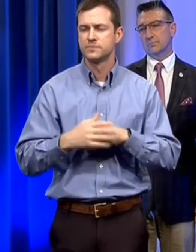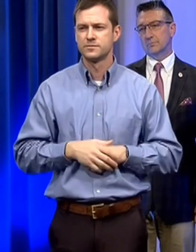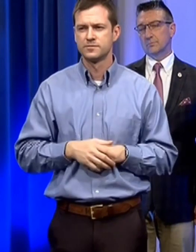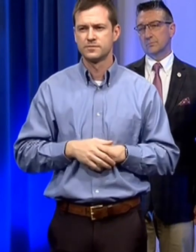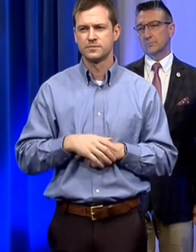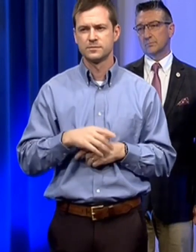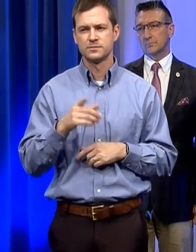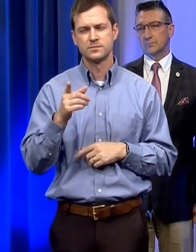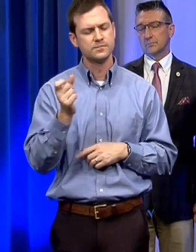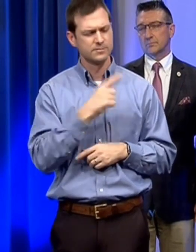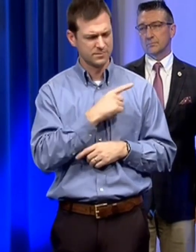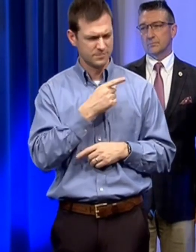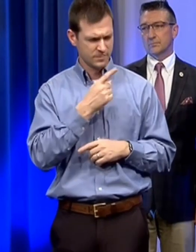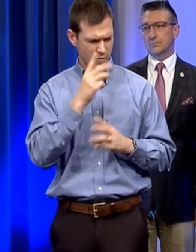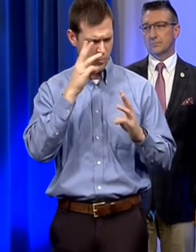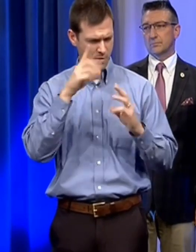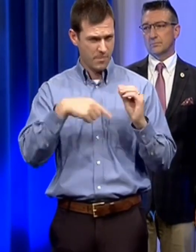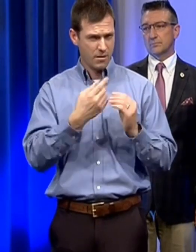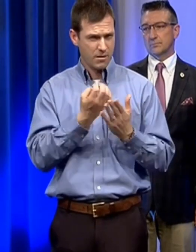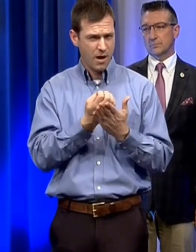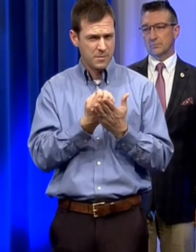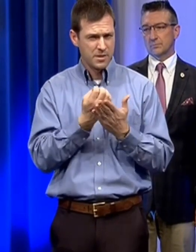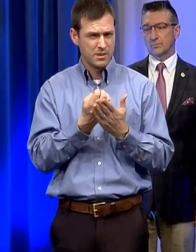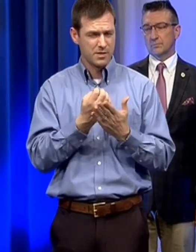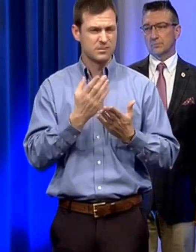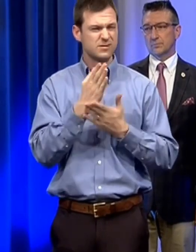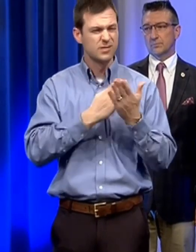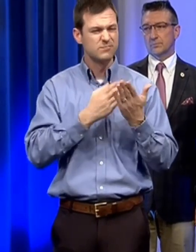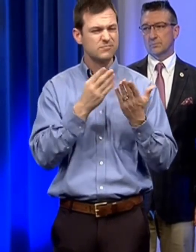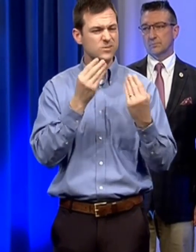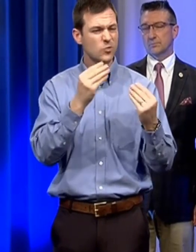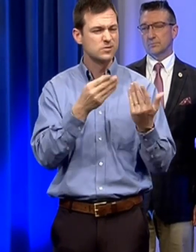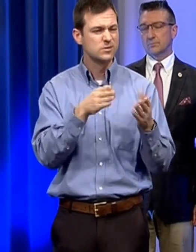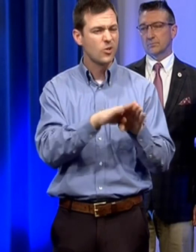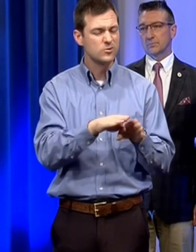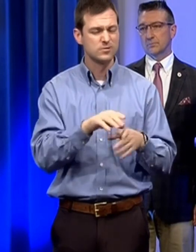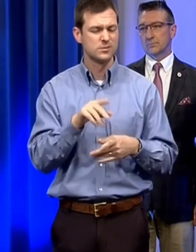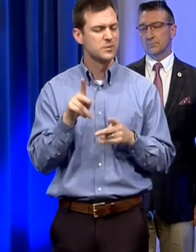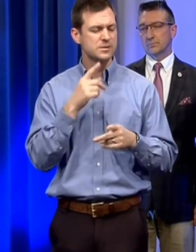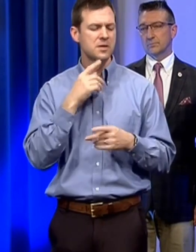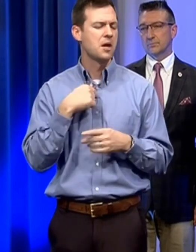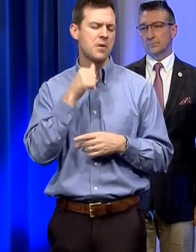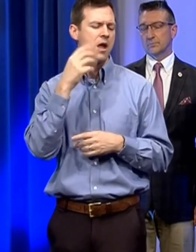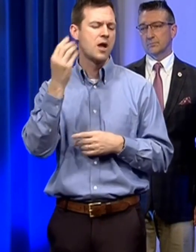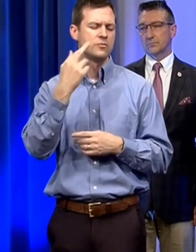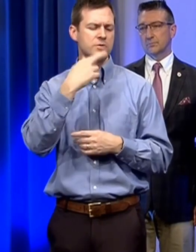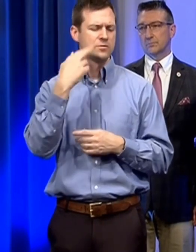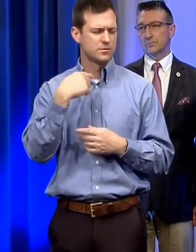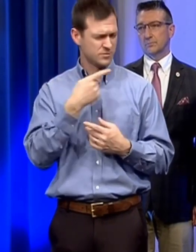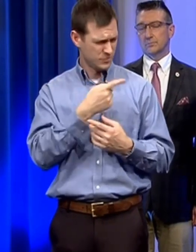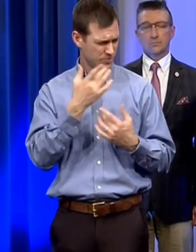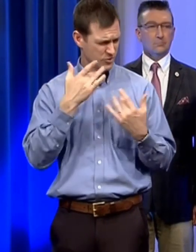for the economy at all we've seen some stores you know kind of close down people say they're not going to go out to eat as much is there any